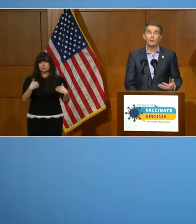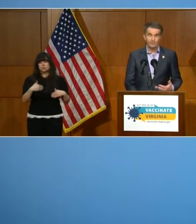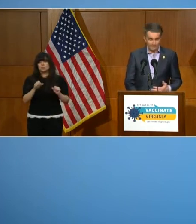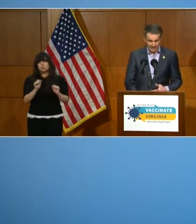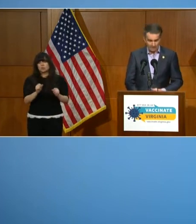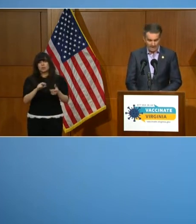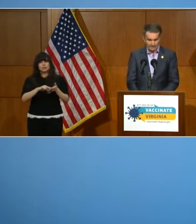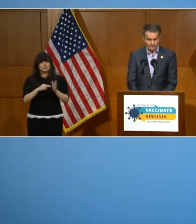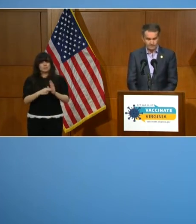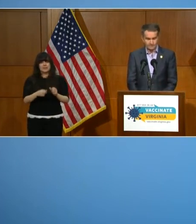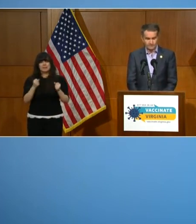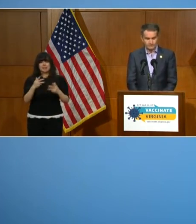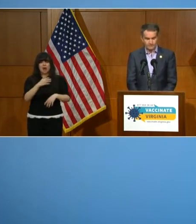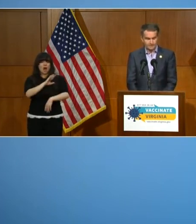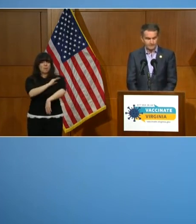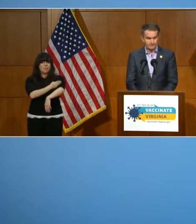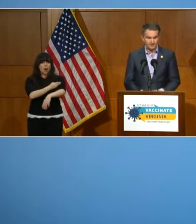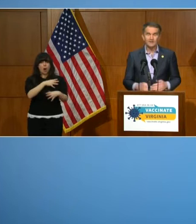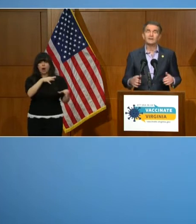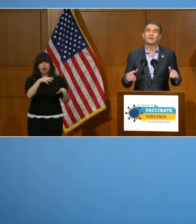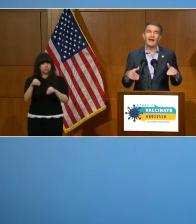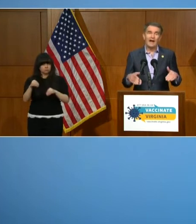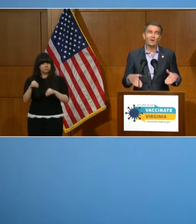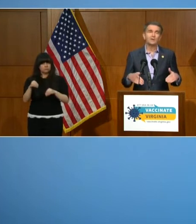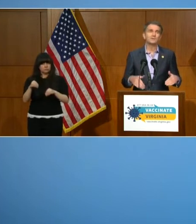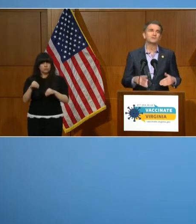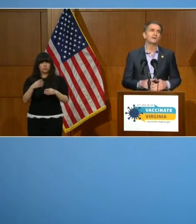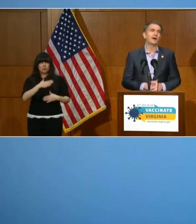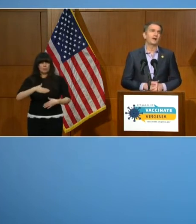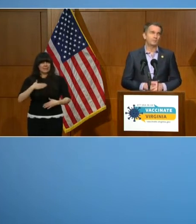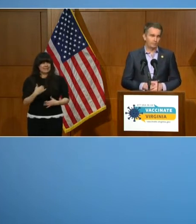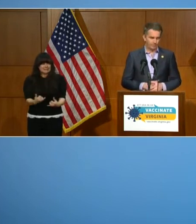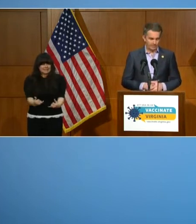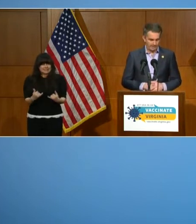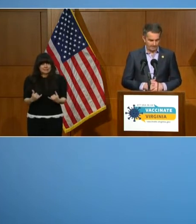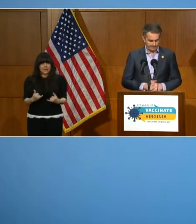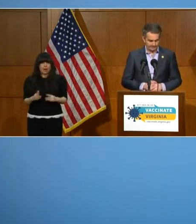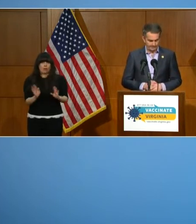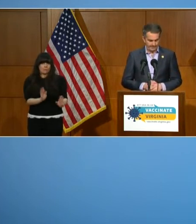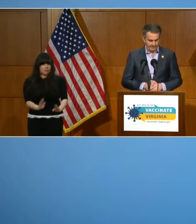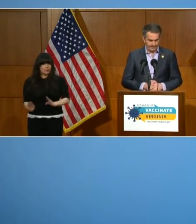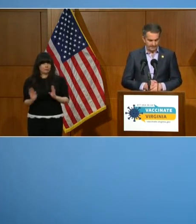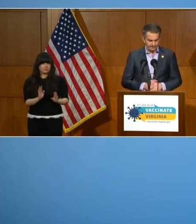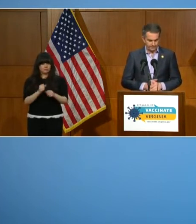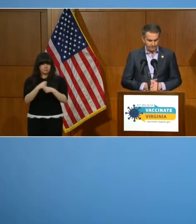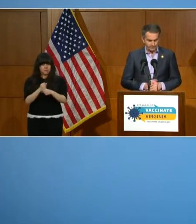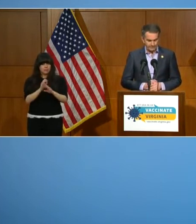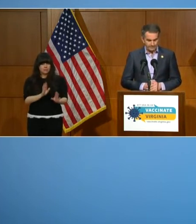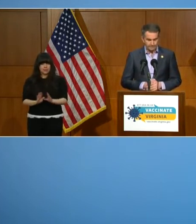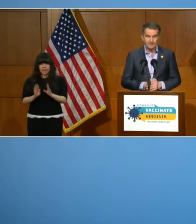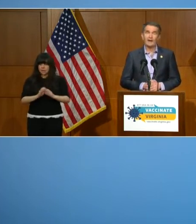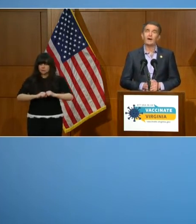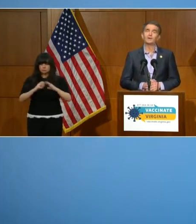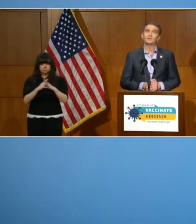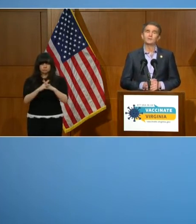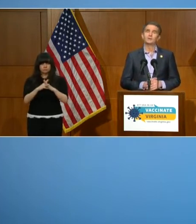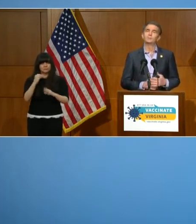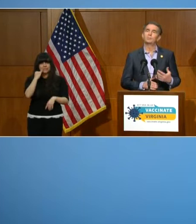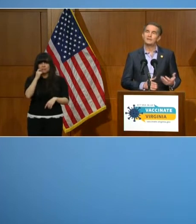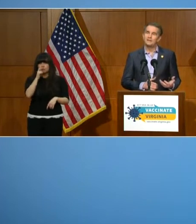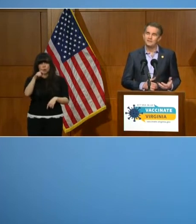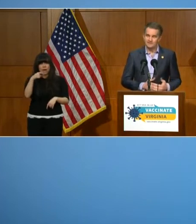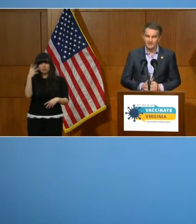more power outages, so Virginians, now is the time to prepare. And if you don't need to be out,